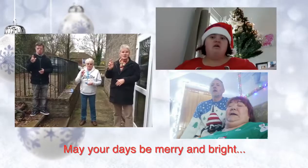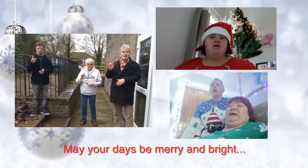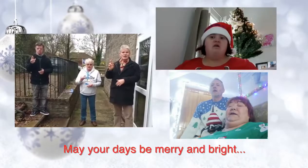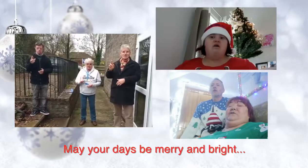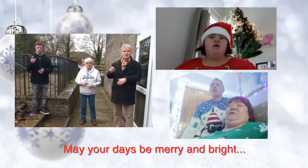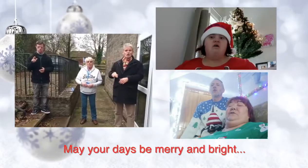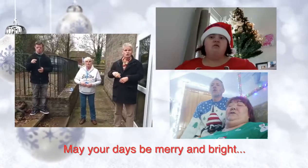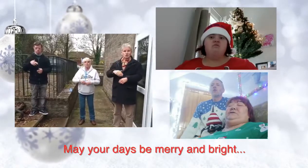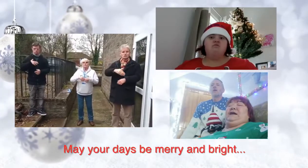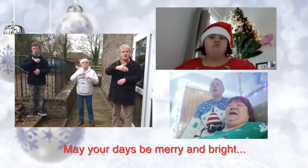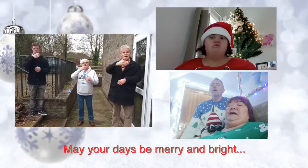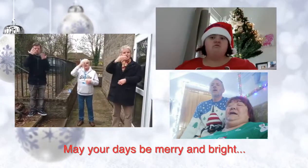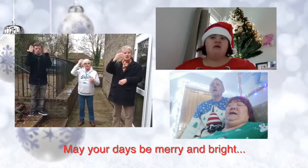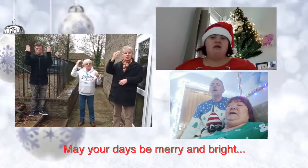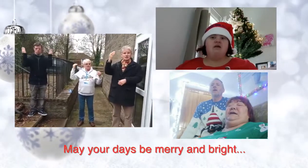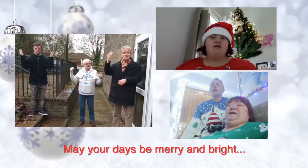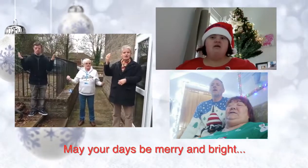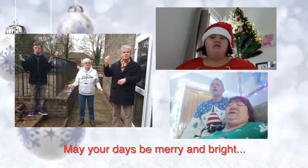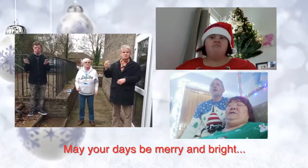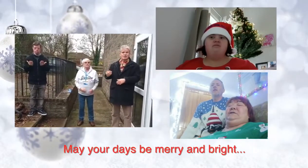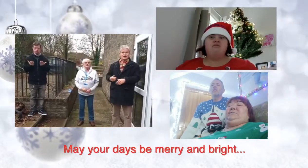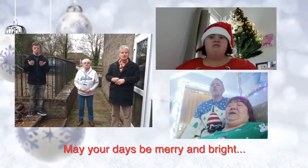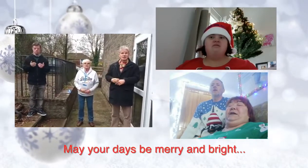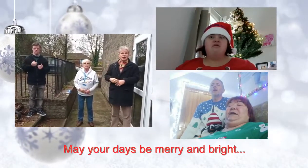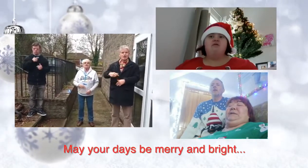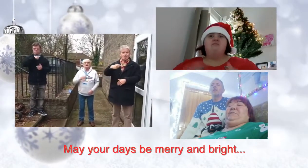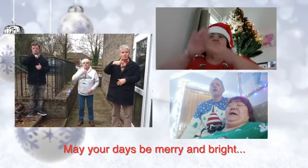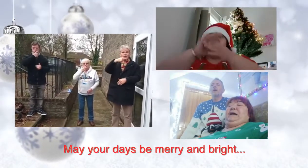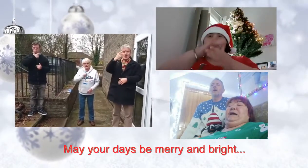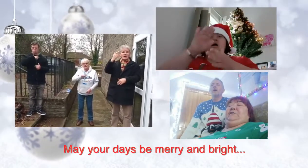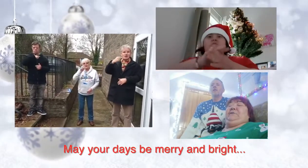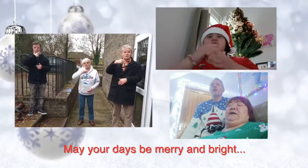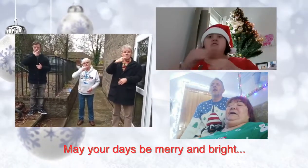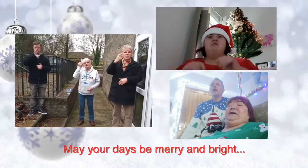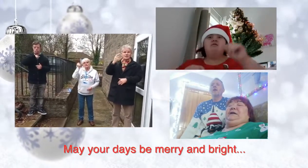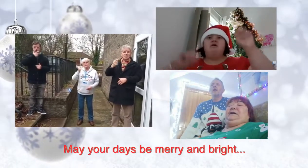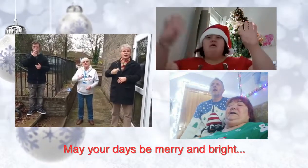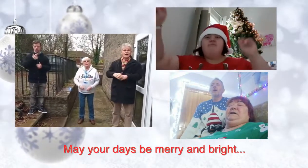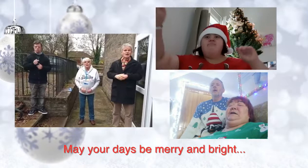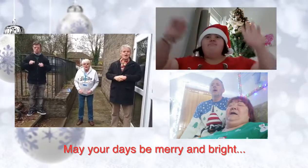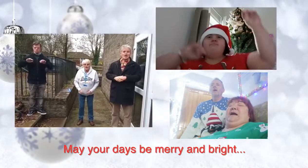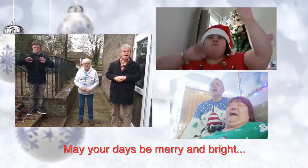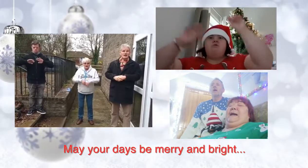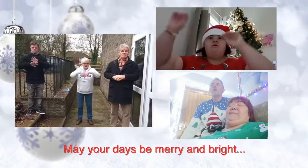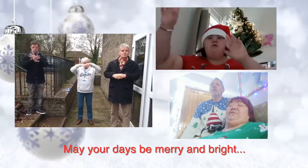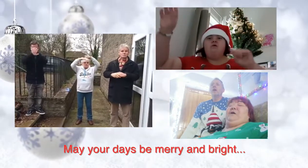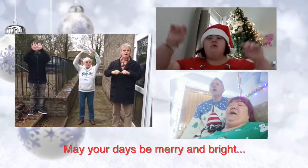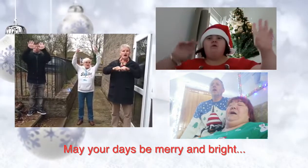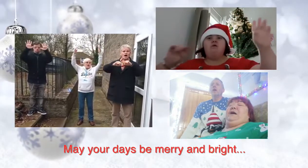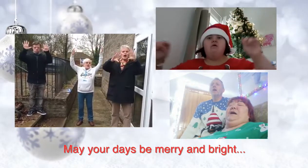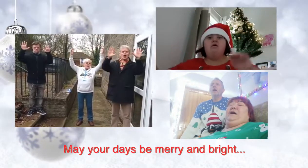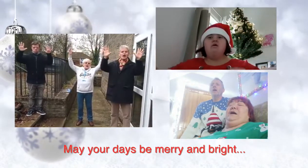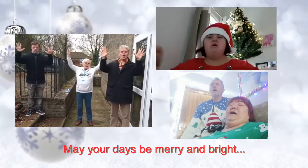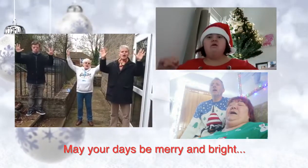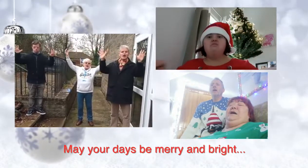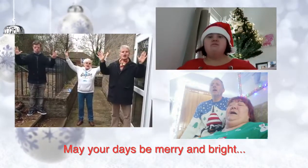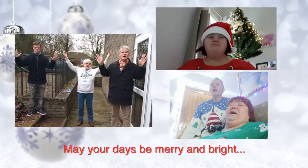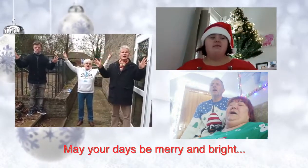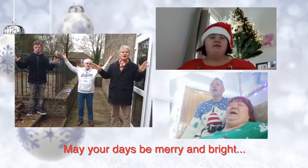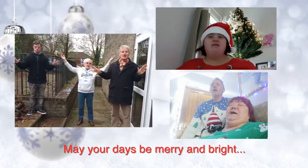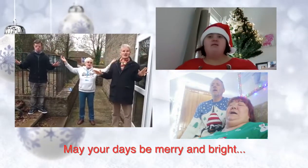May your days be merry and bright